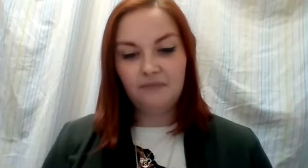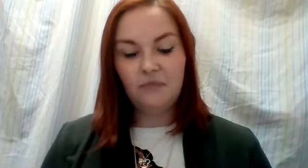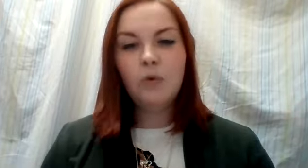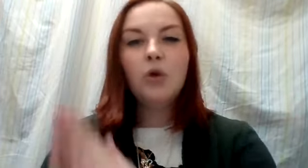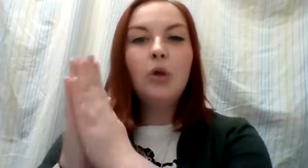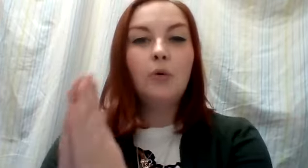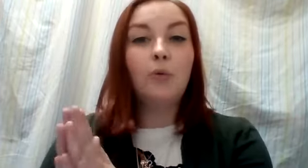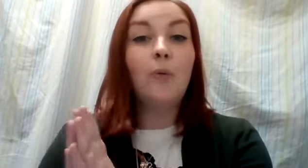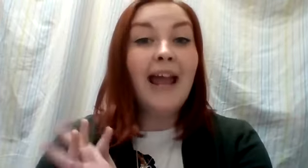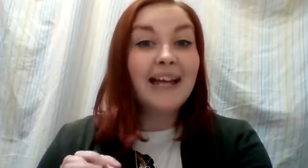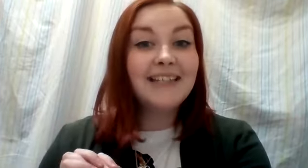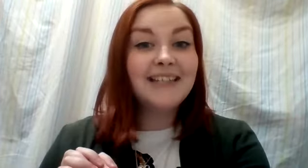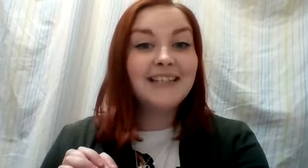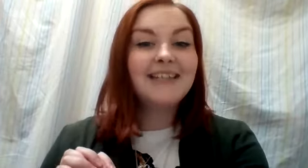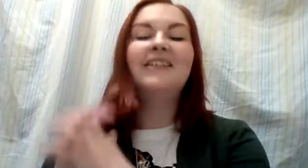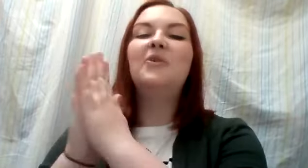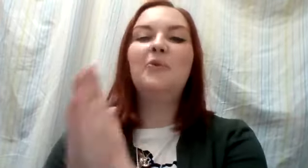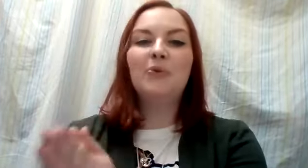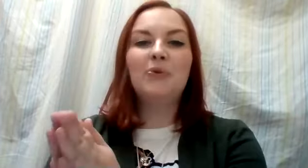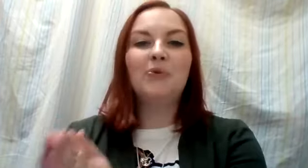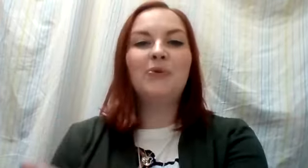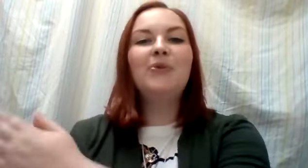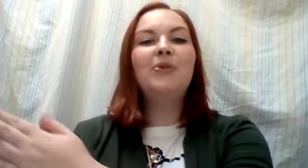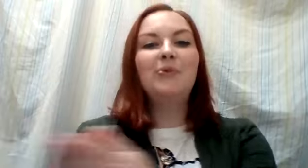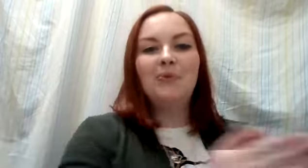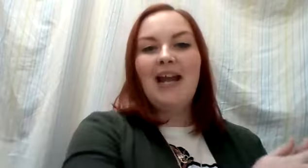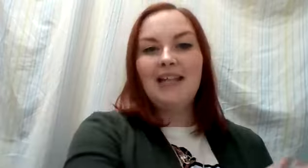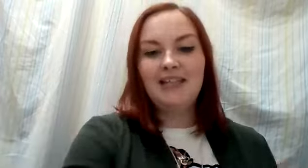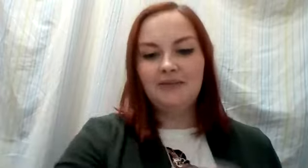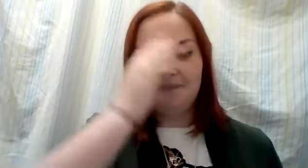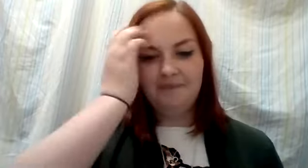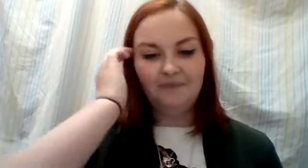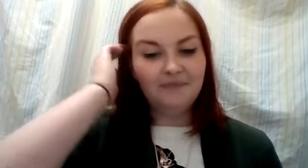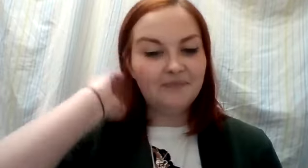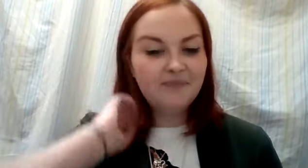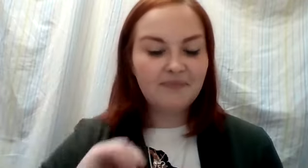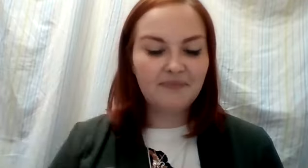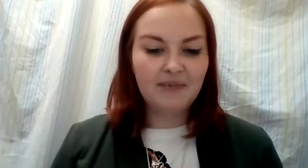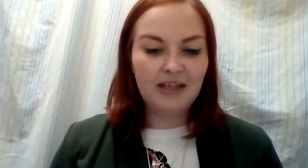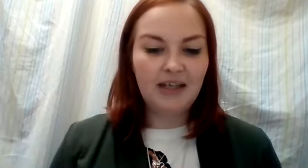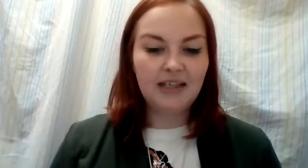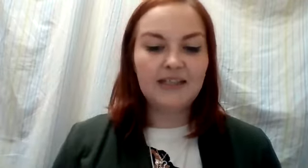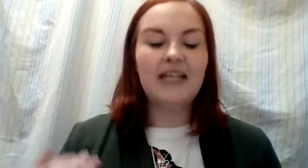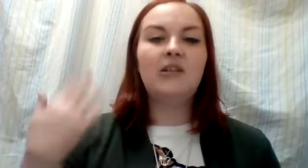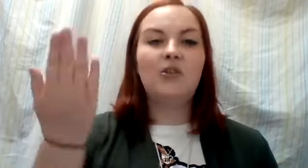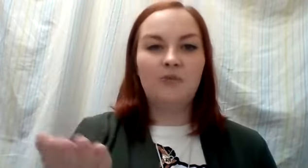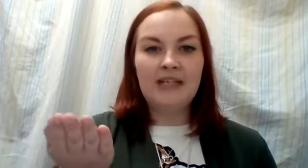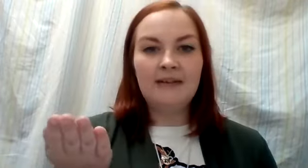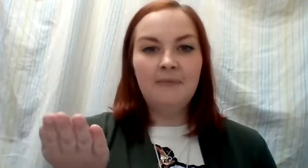Rat, r, rat. Say dribb,